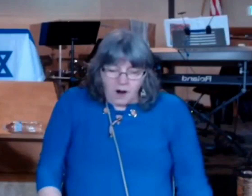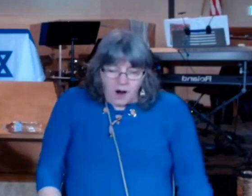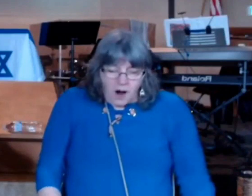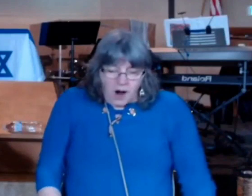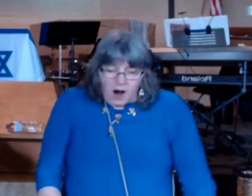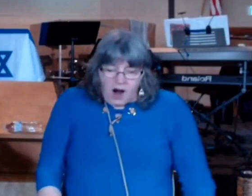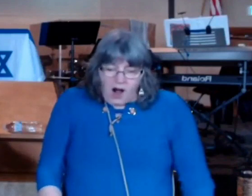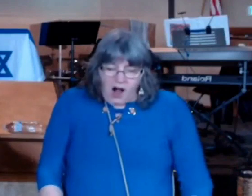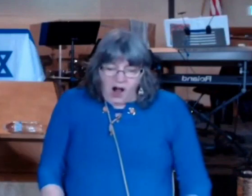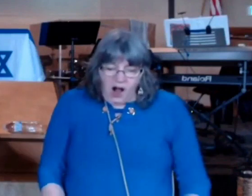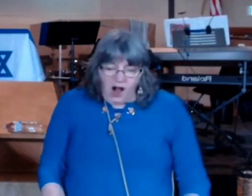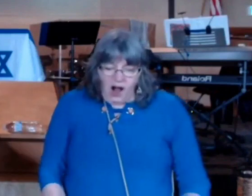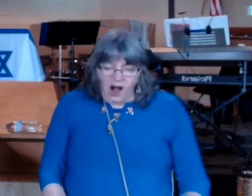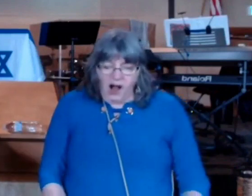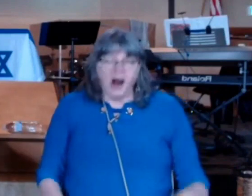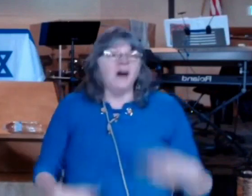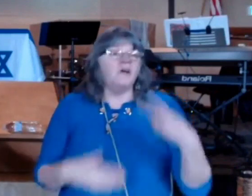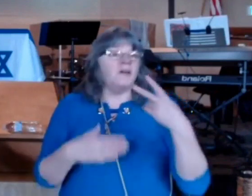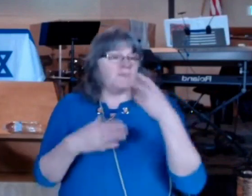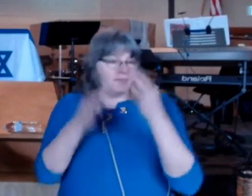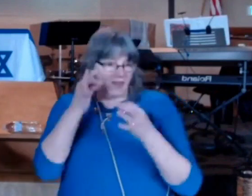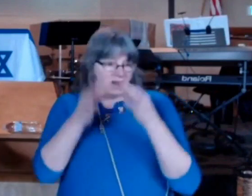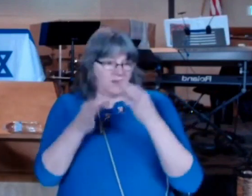of these attitudes